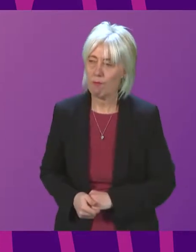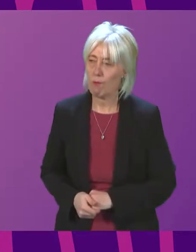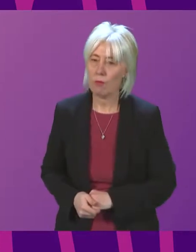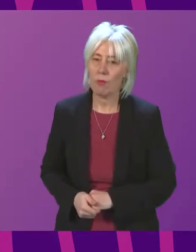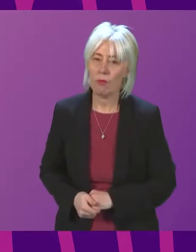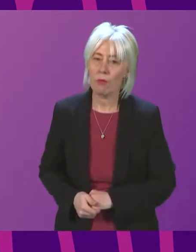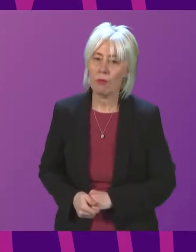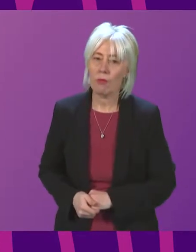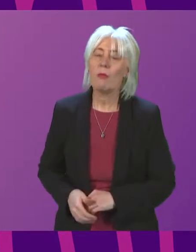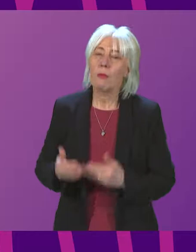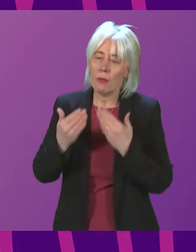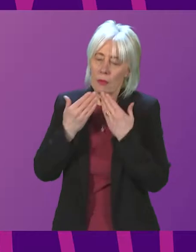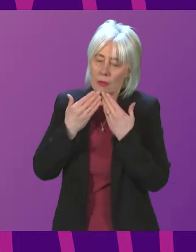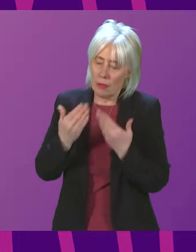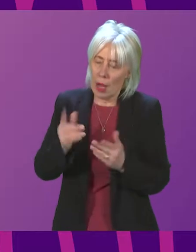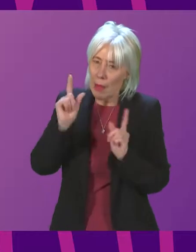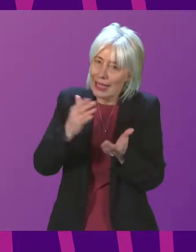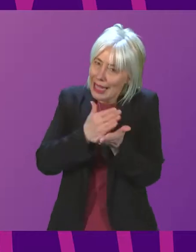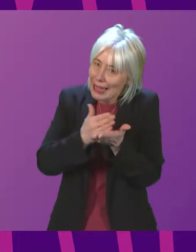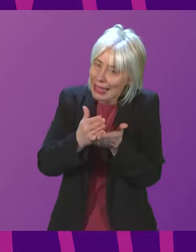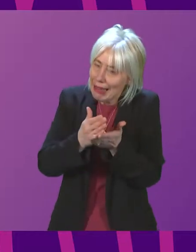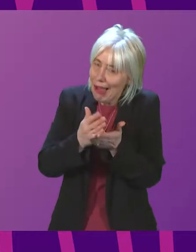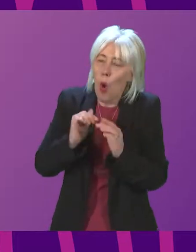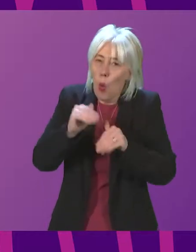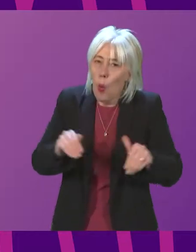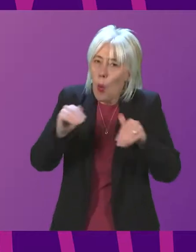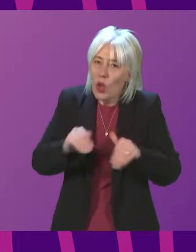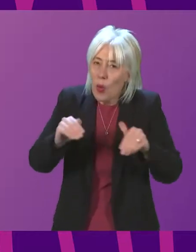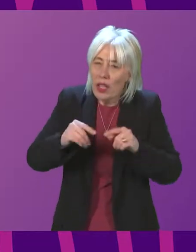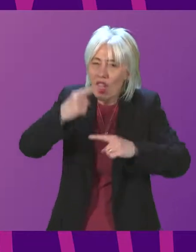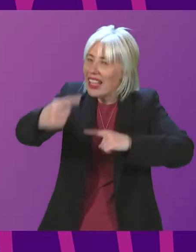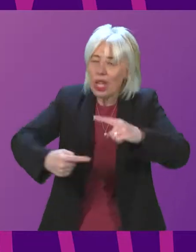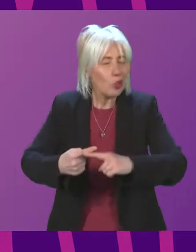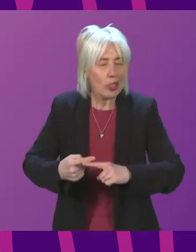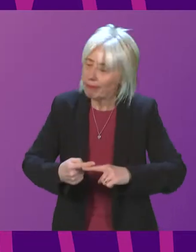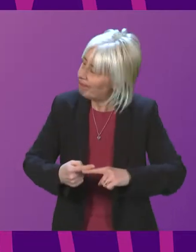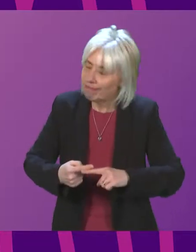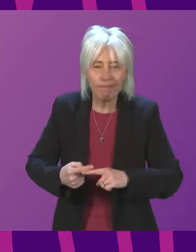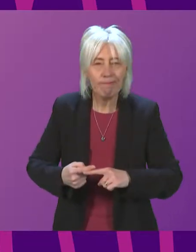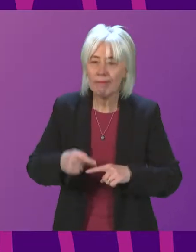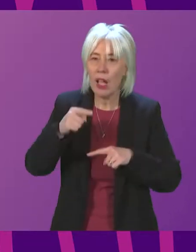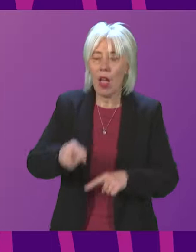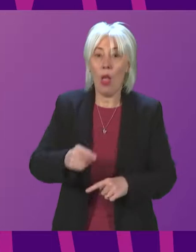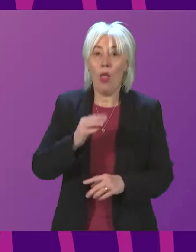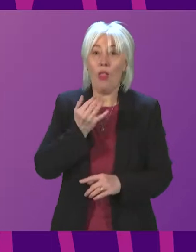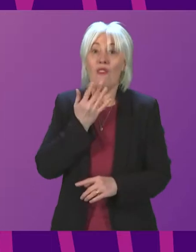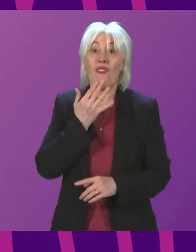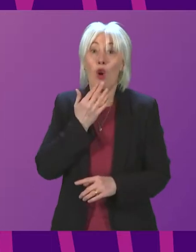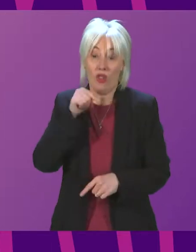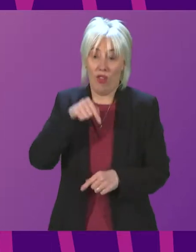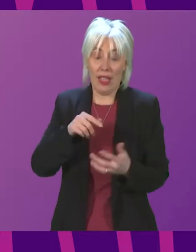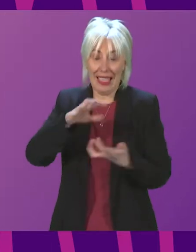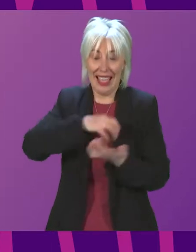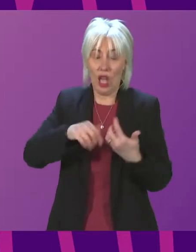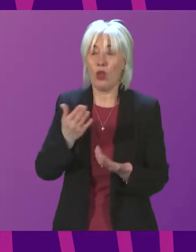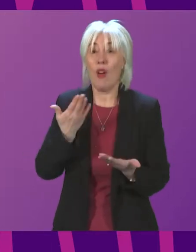Thank you, President Officer. Let me be clear. We cannot wait until next year. The fault for this chaos lies at the door of the